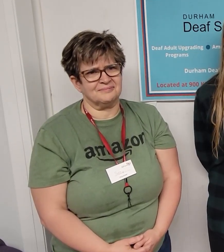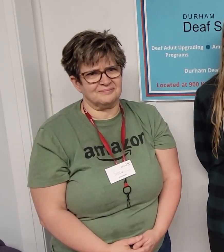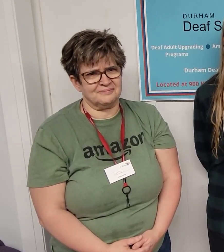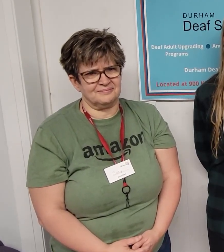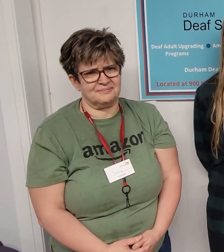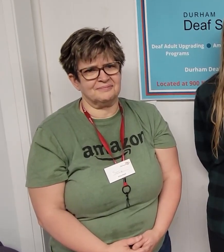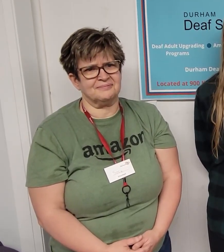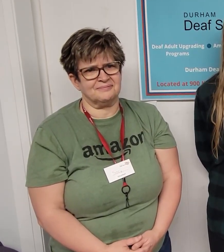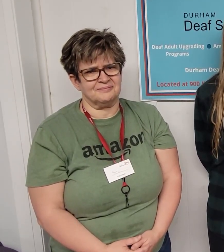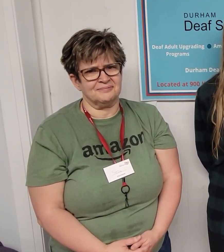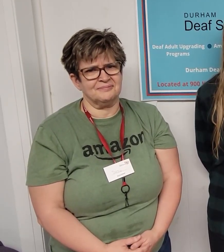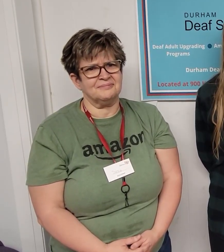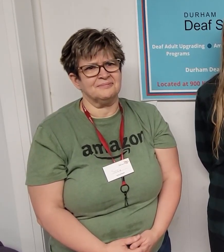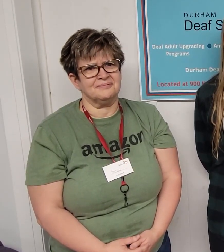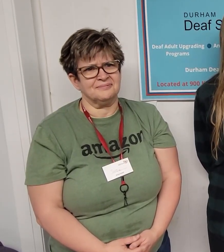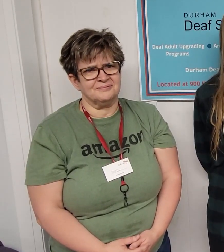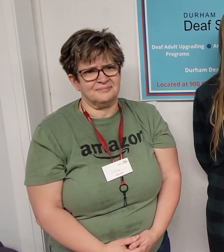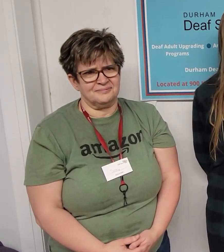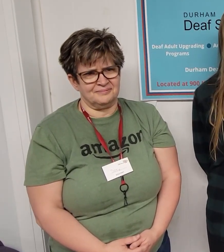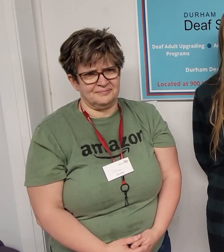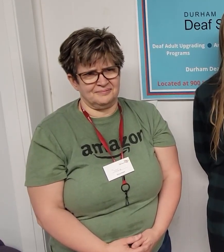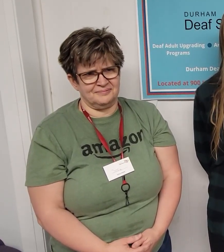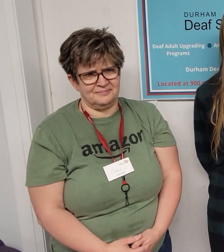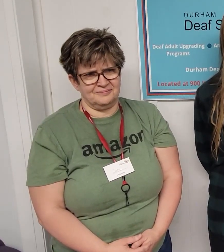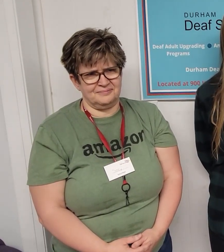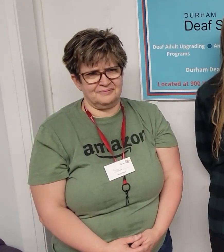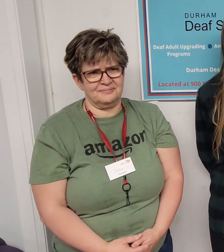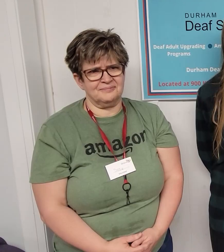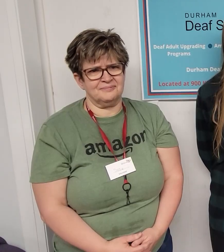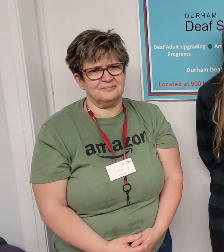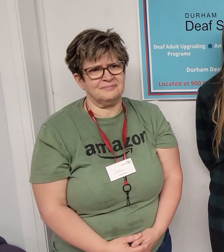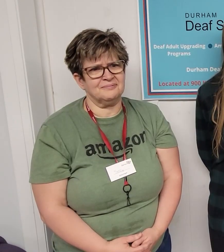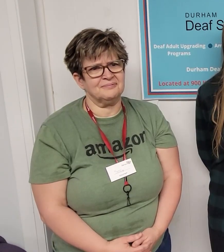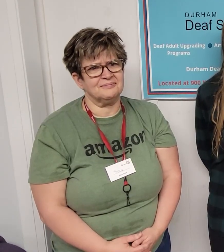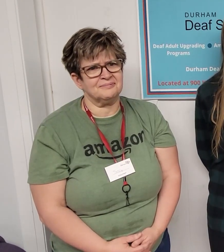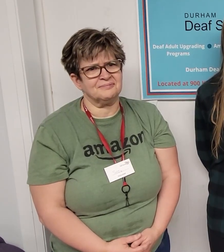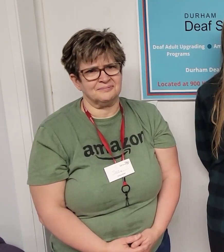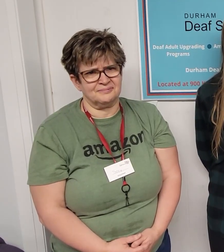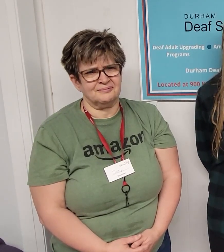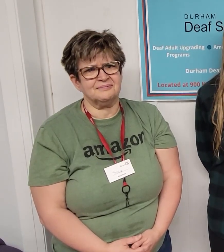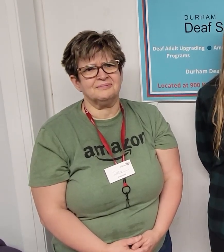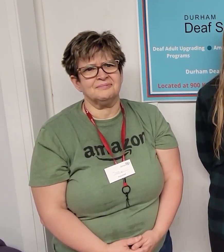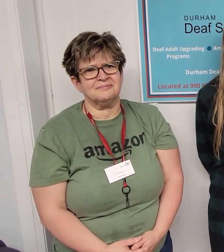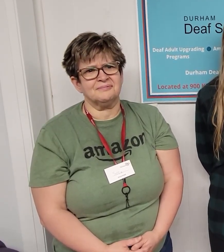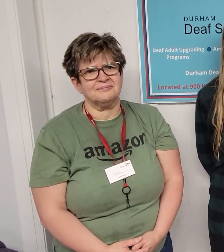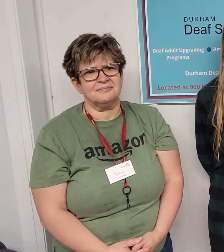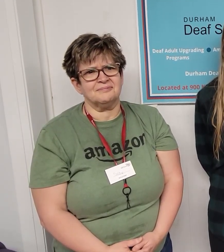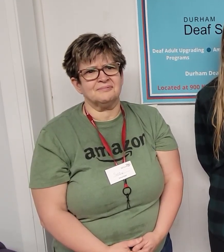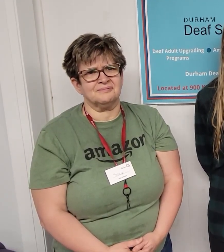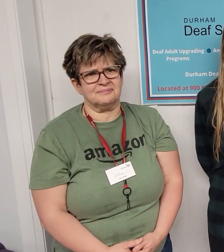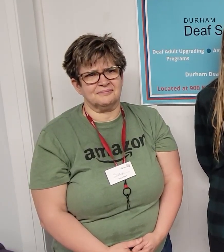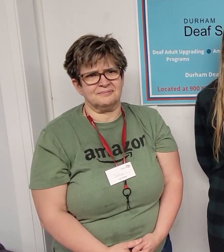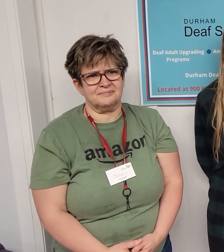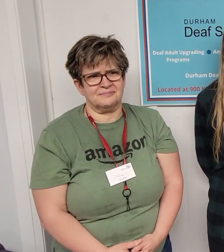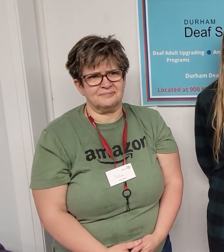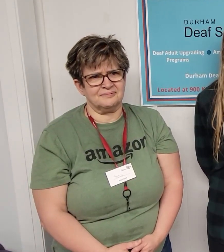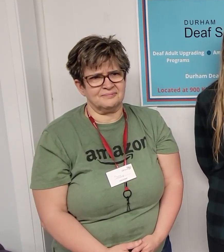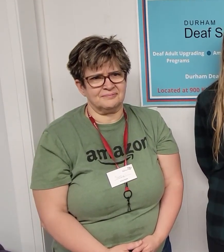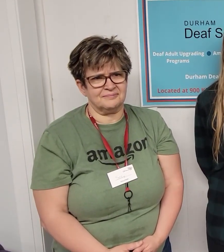here to the community. Literacy is our main component of service delivery and as well we also offer drop in for